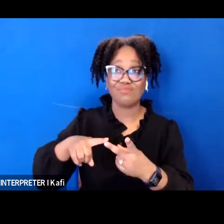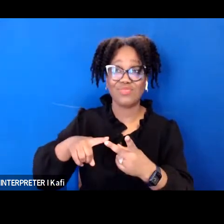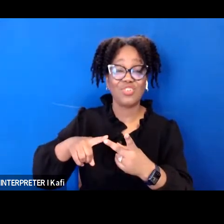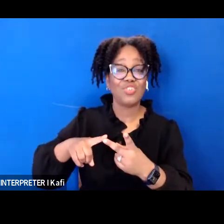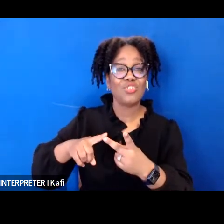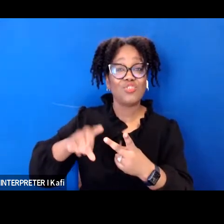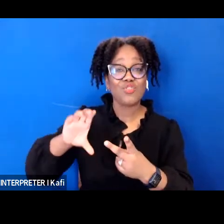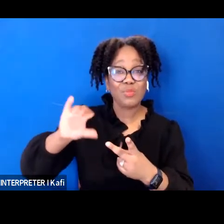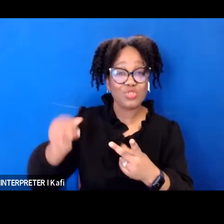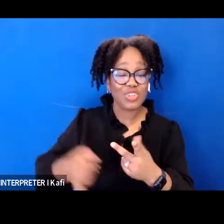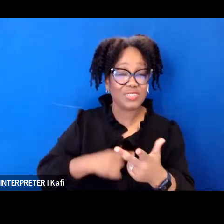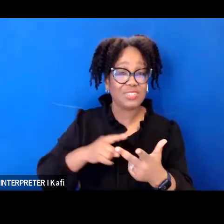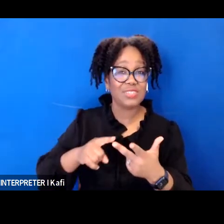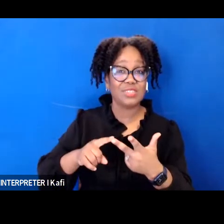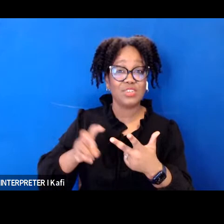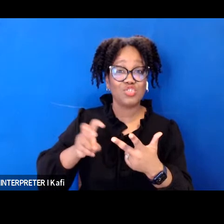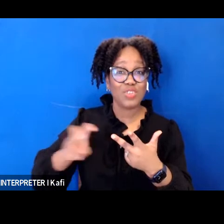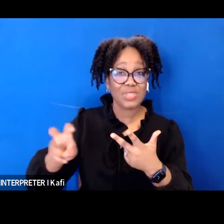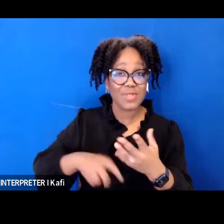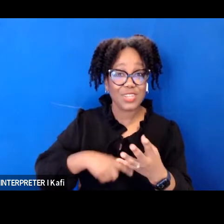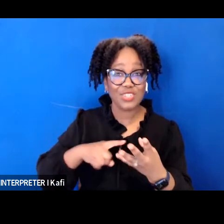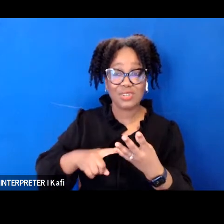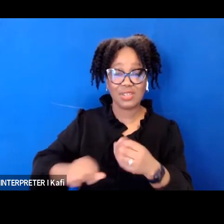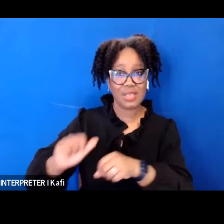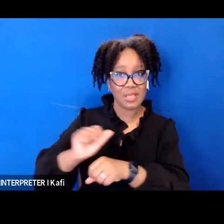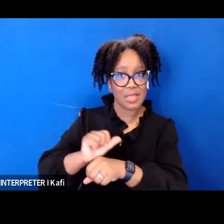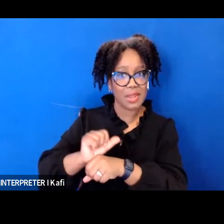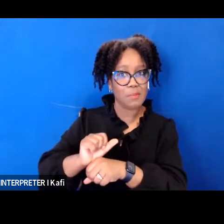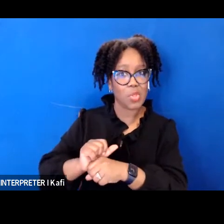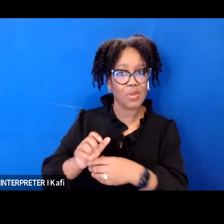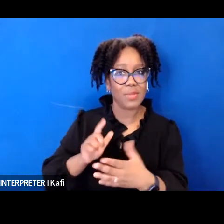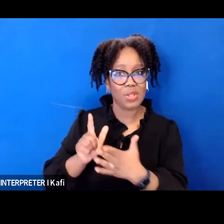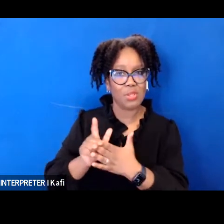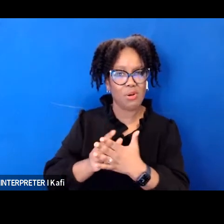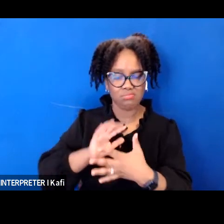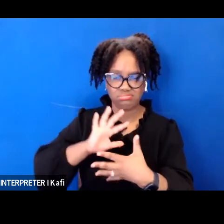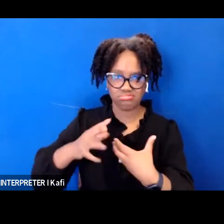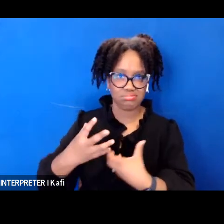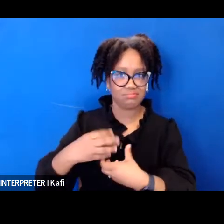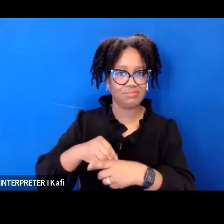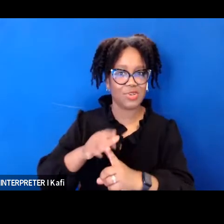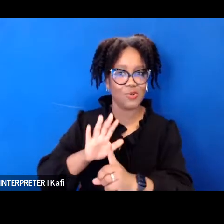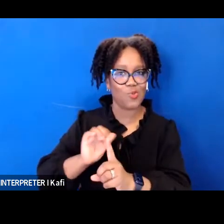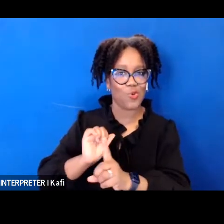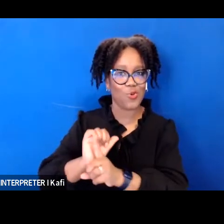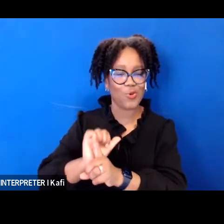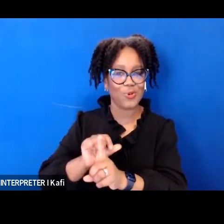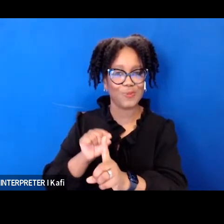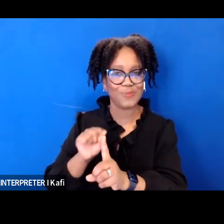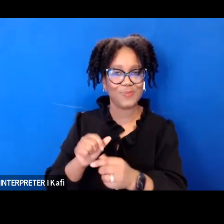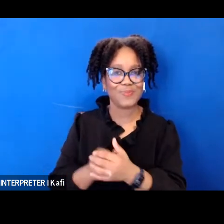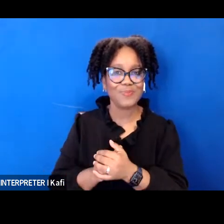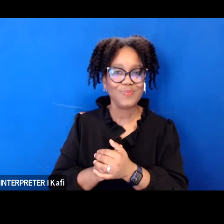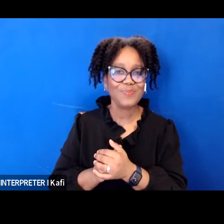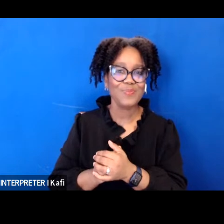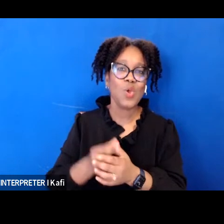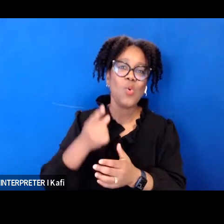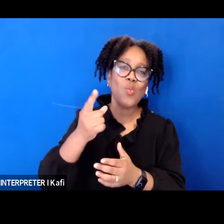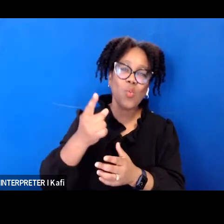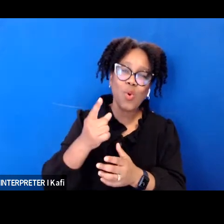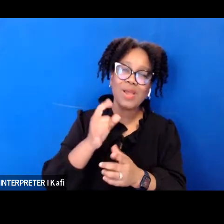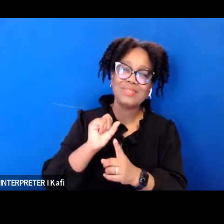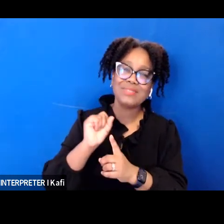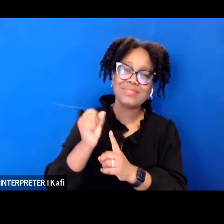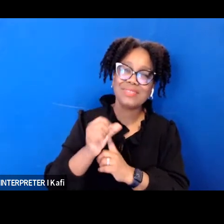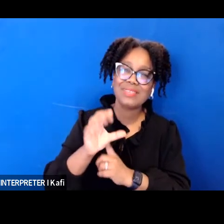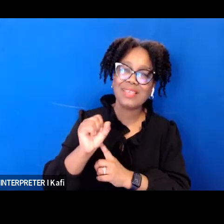employment some of her opinions will be discussed by other speakers you'll hear today i will note one case of special interest to me as